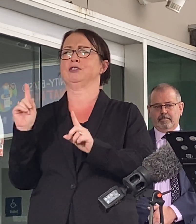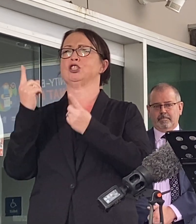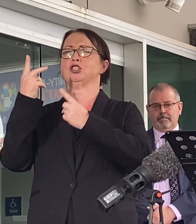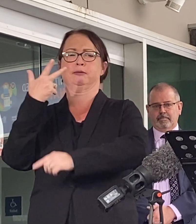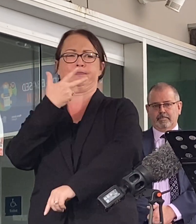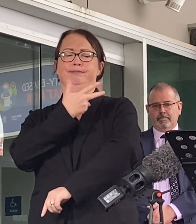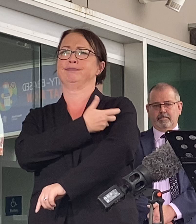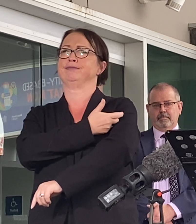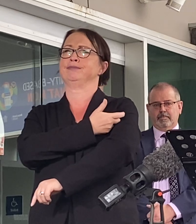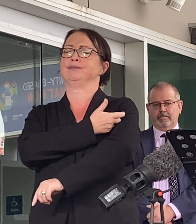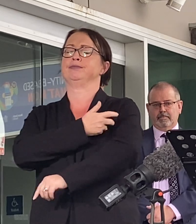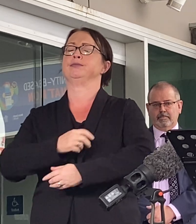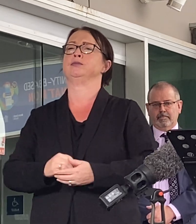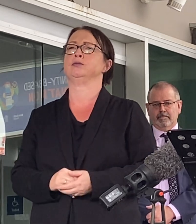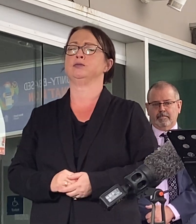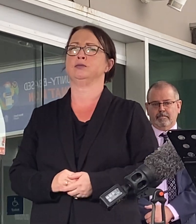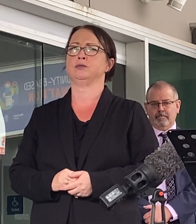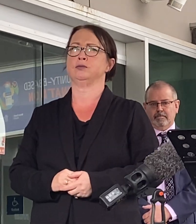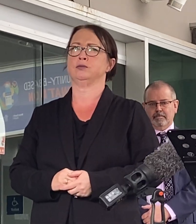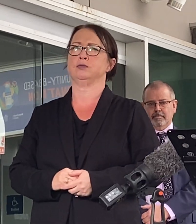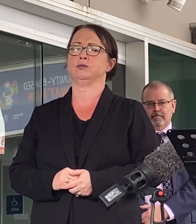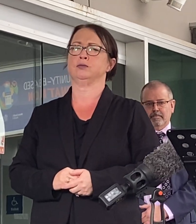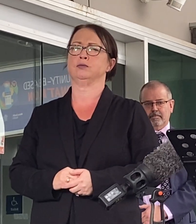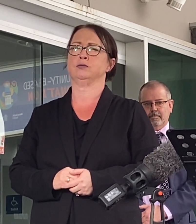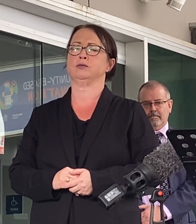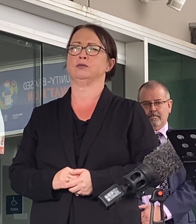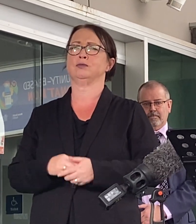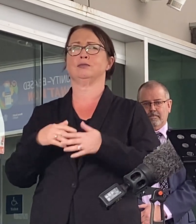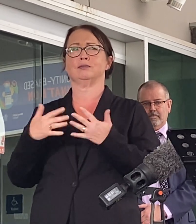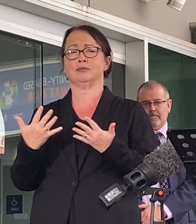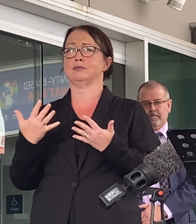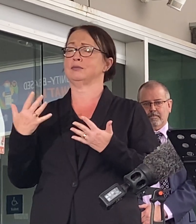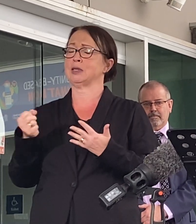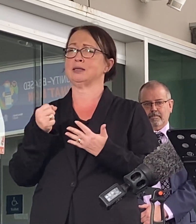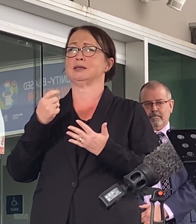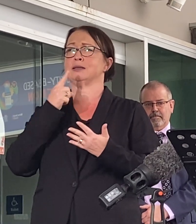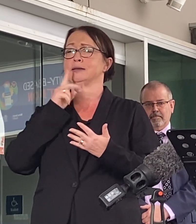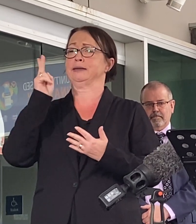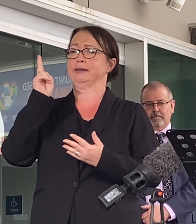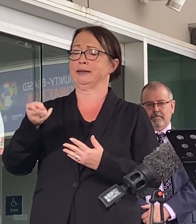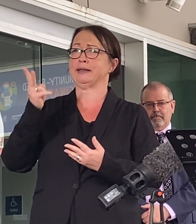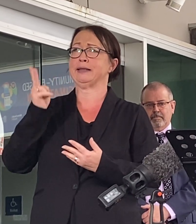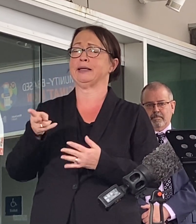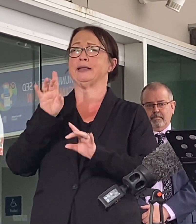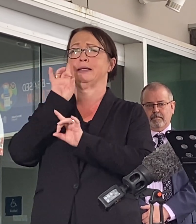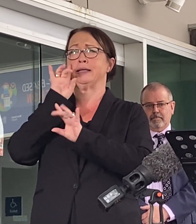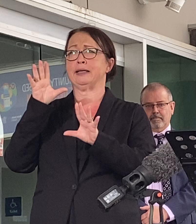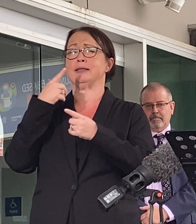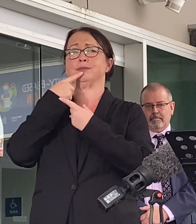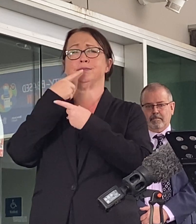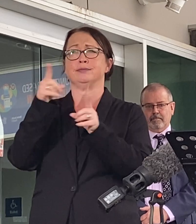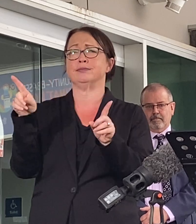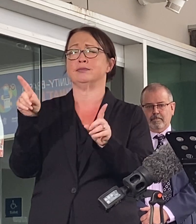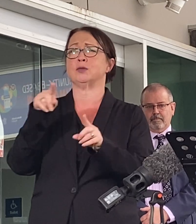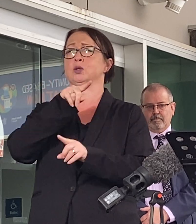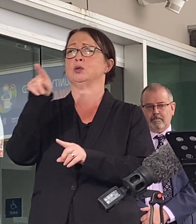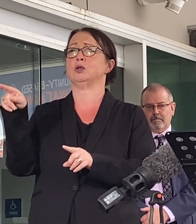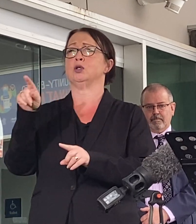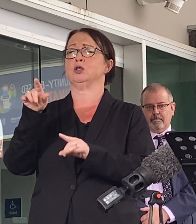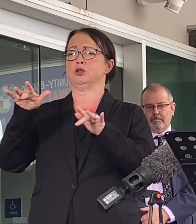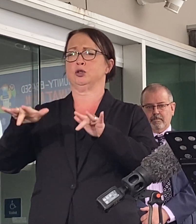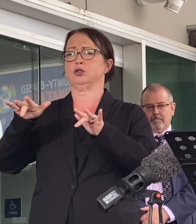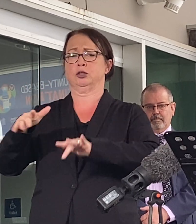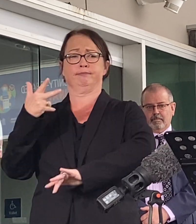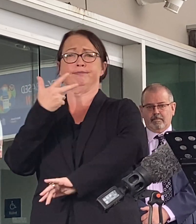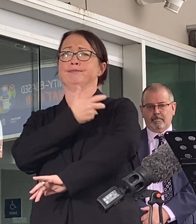of the vaccine. So my message is very clear and I've said this, if you are unvaccinated and the virus